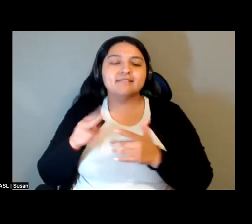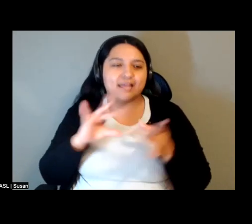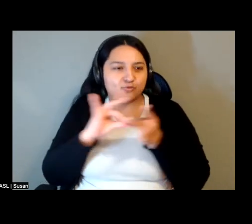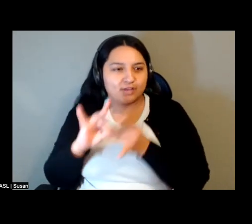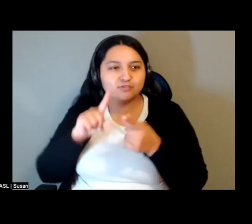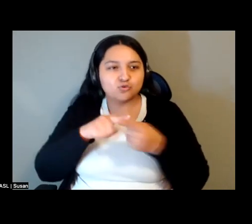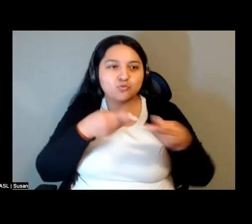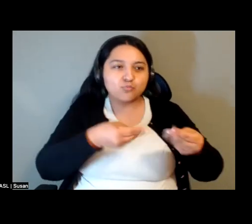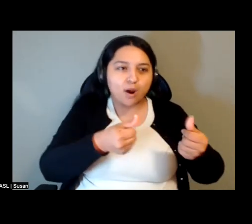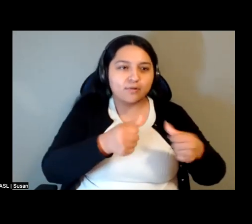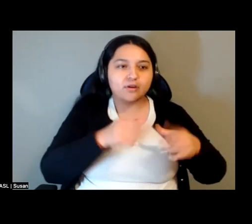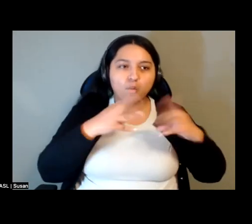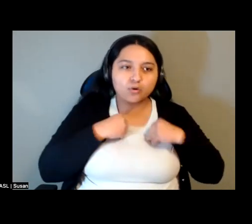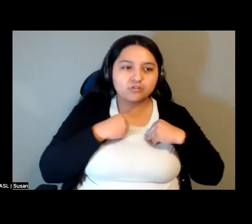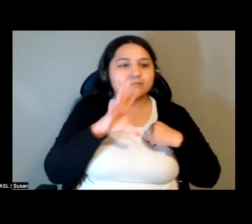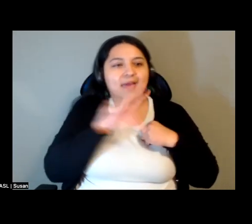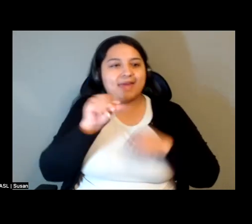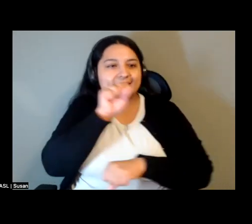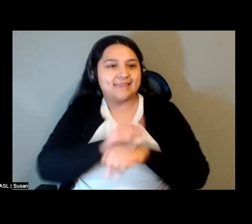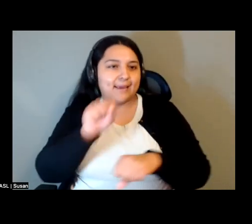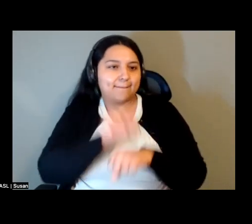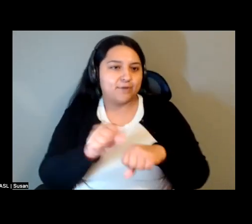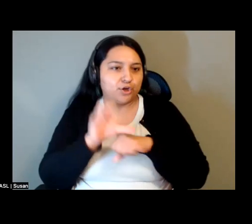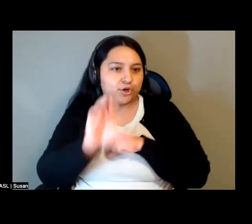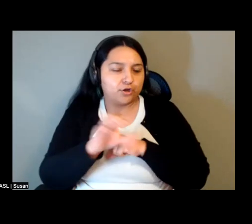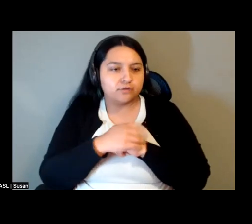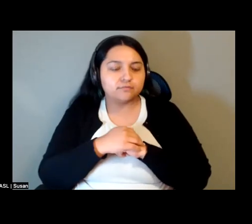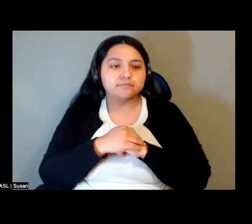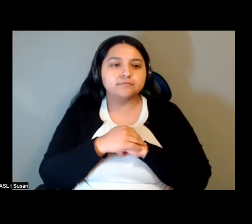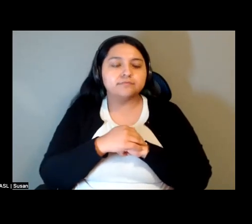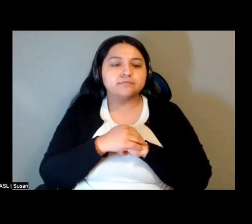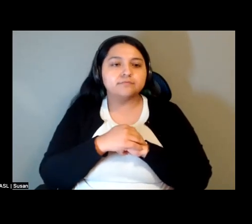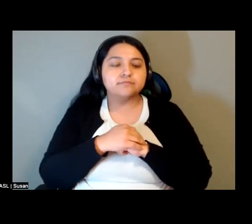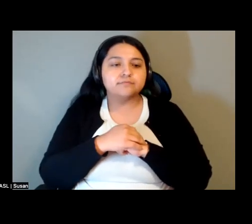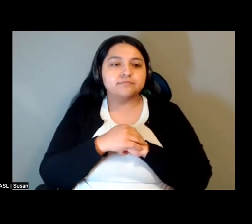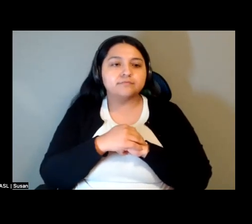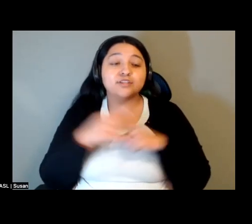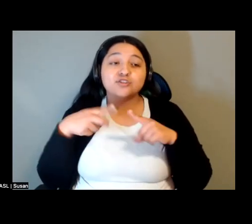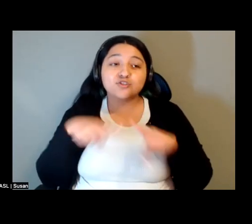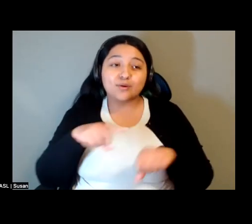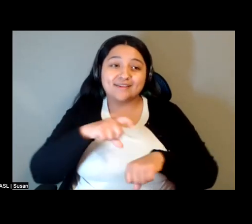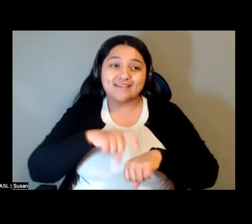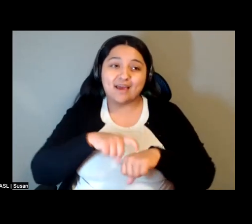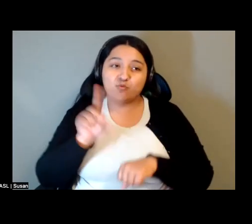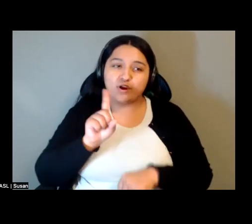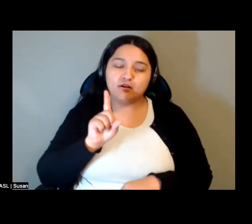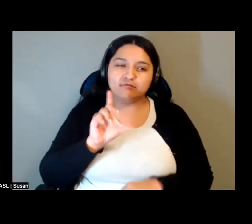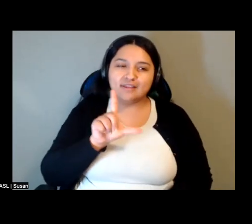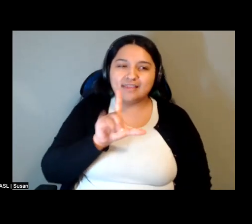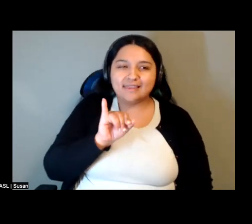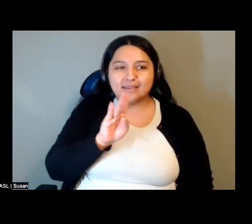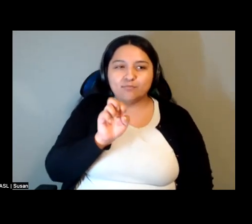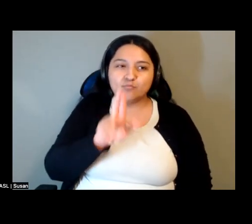and labor subordination. It will have to do so at a time when the liberal pledge to defund the